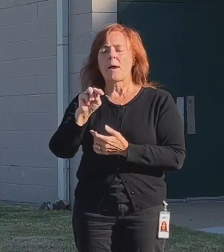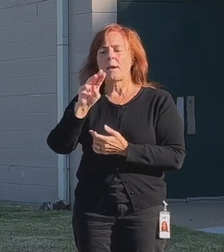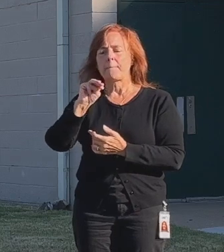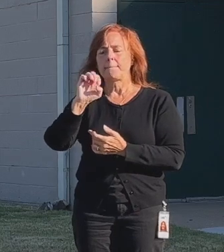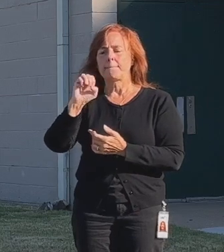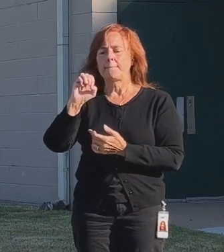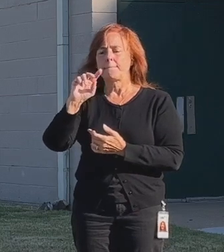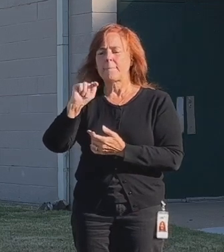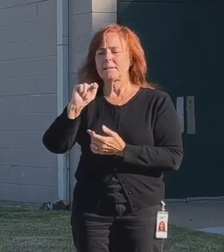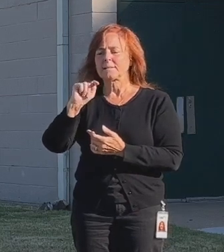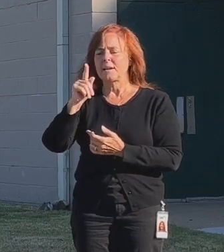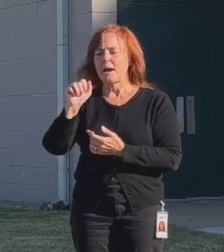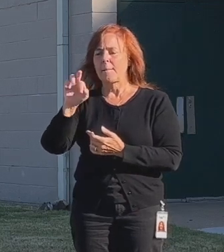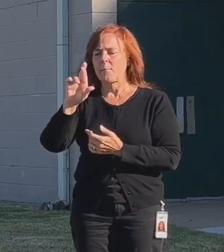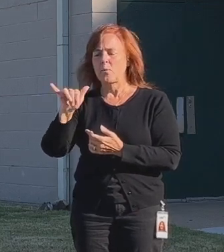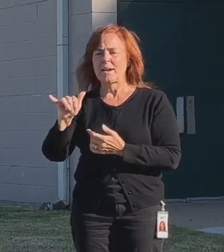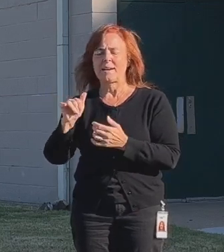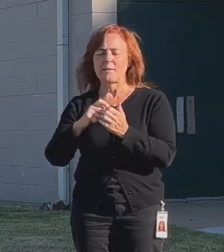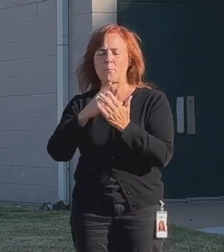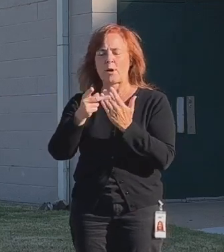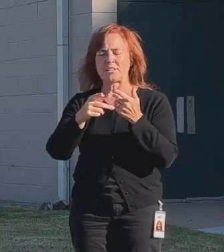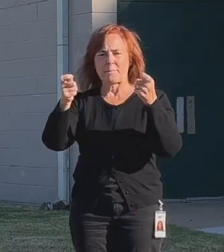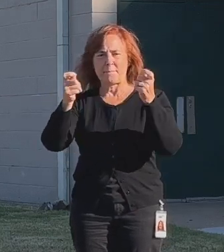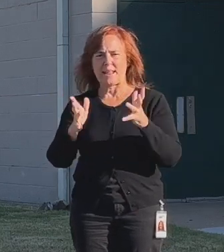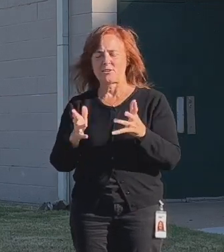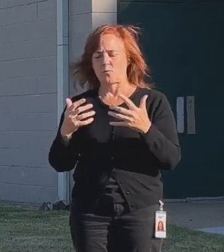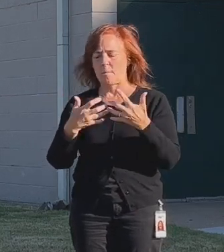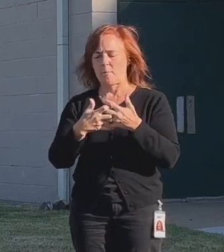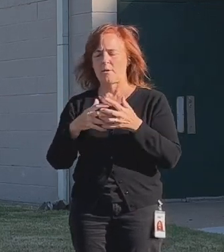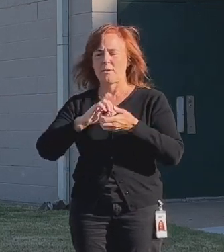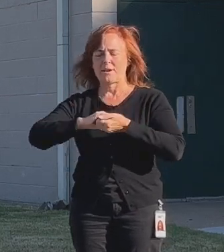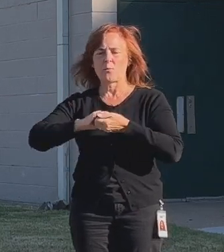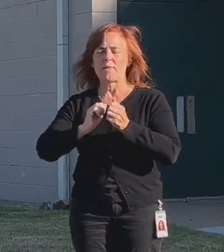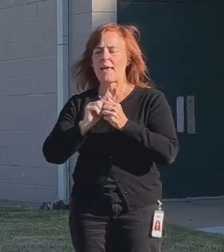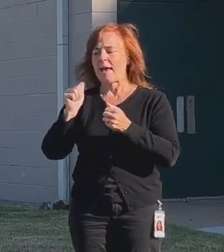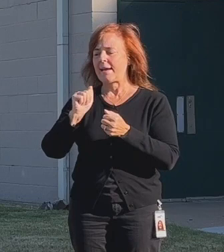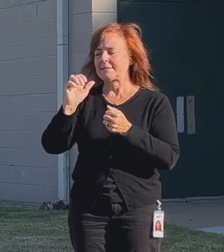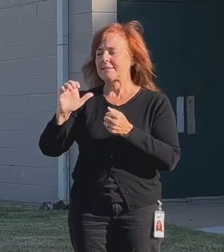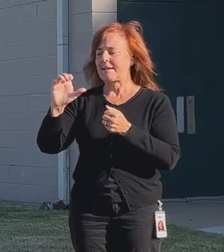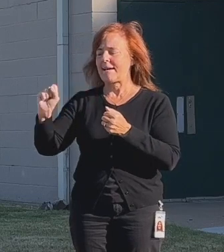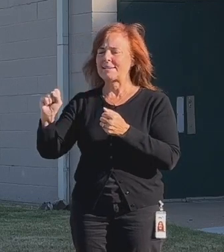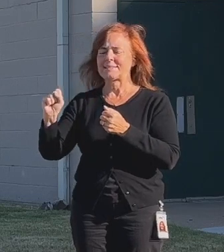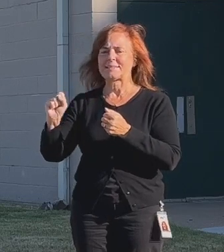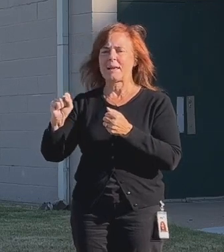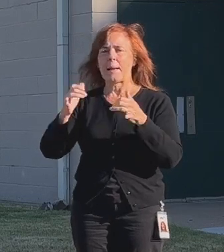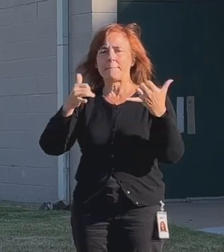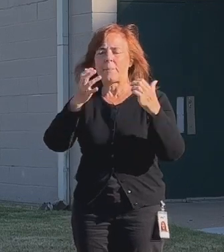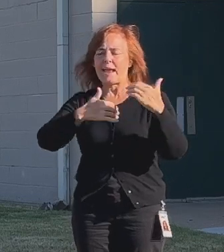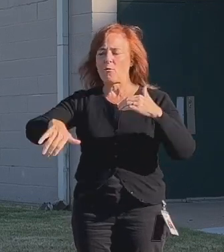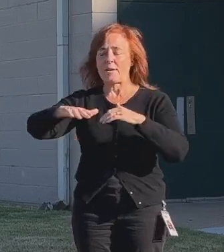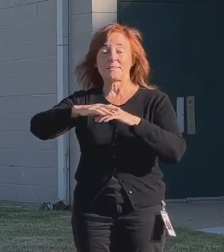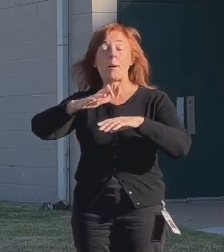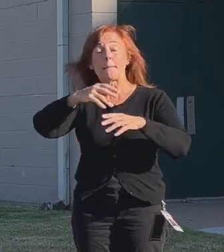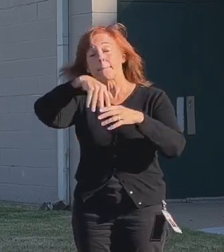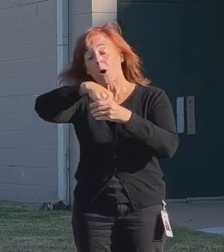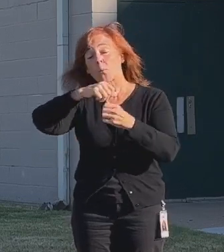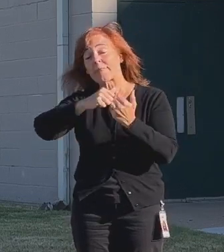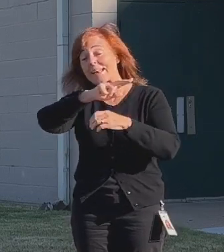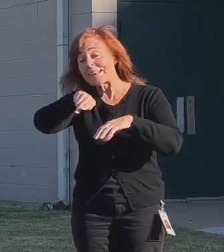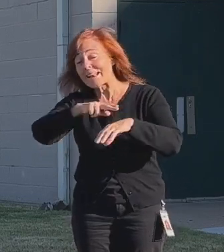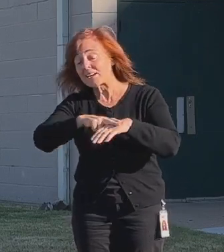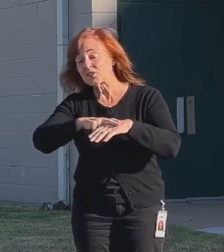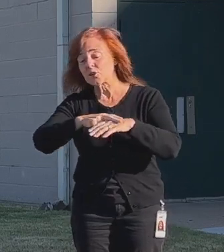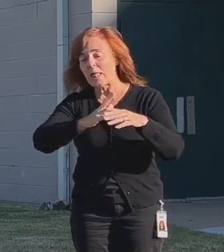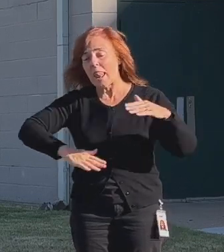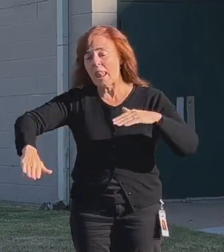project manager for us with the playground company that we're partnering with ACS Playgrounds. They're part of a national landscape